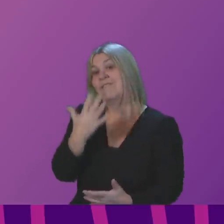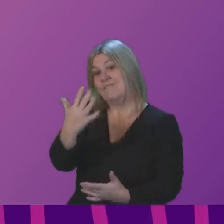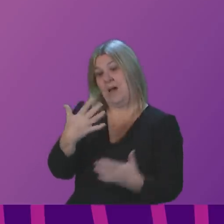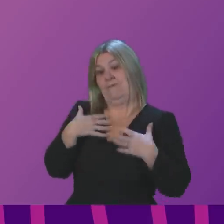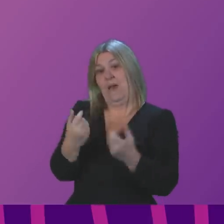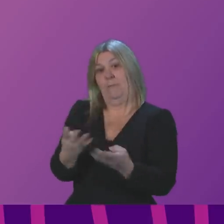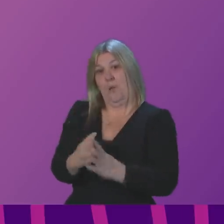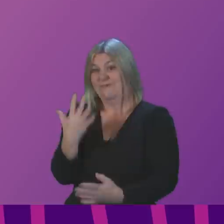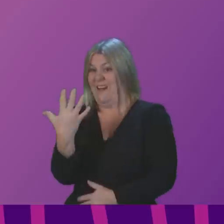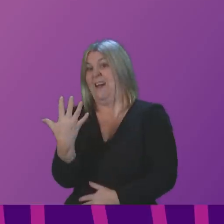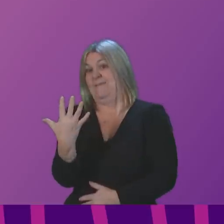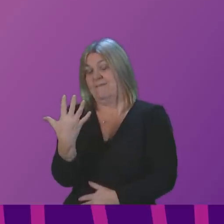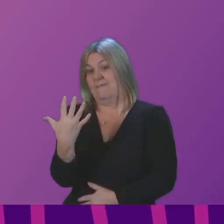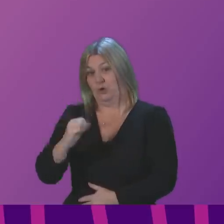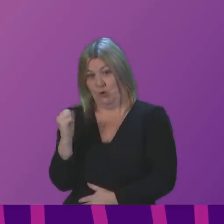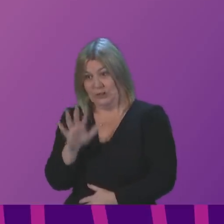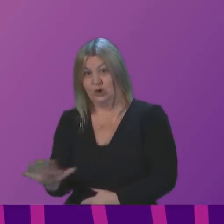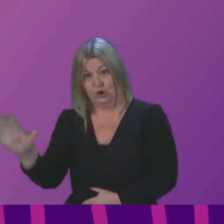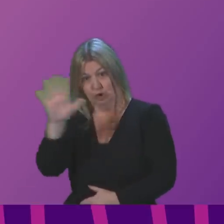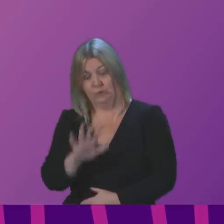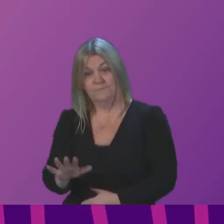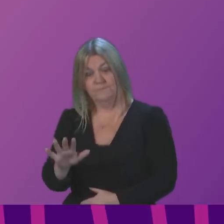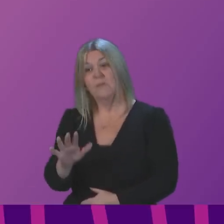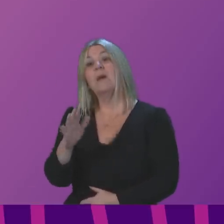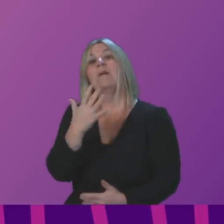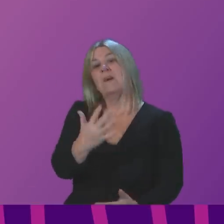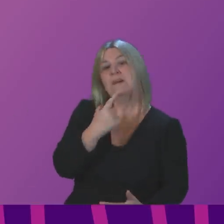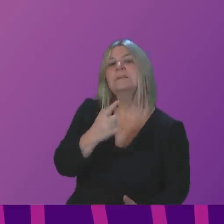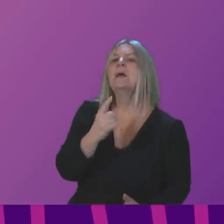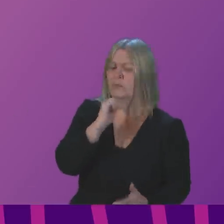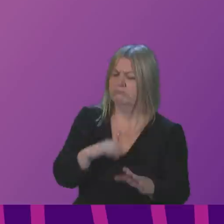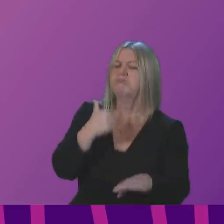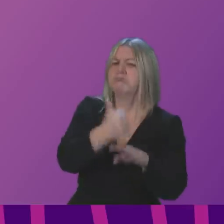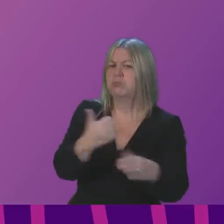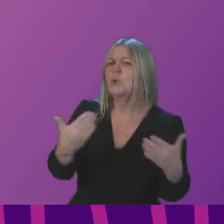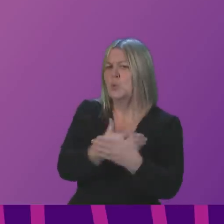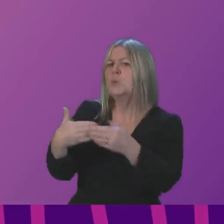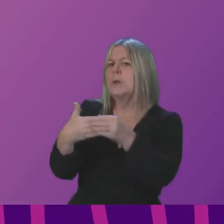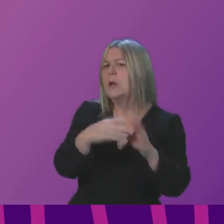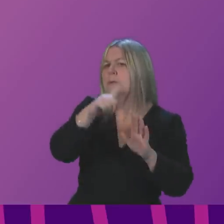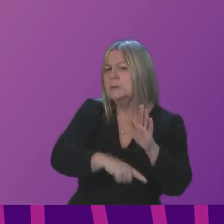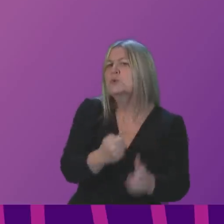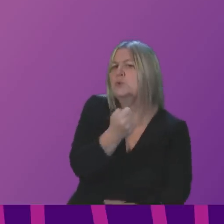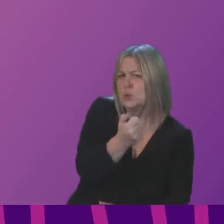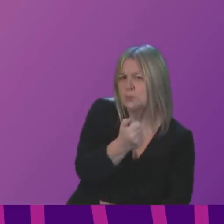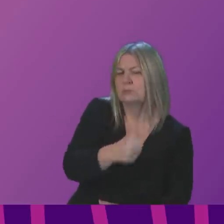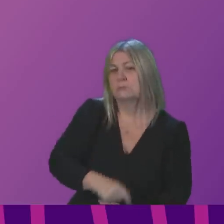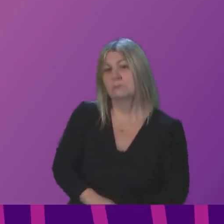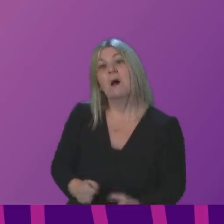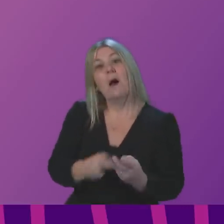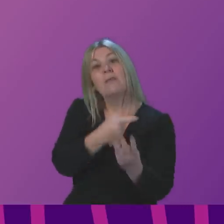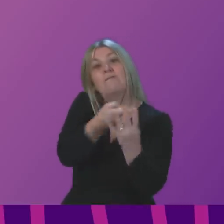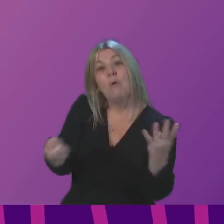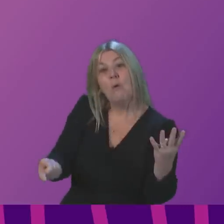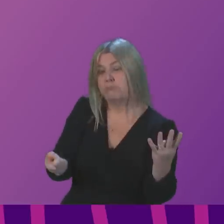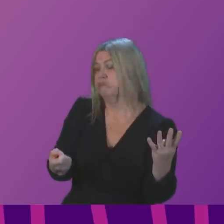guidance as of now. Five are saying they plan to implement the new guidance soon, and four health boards are